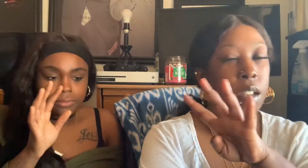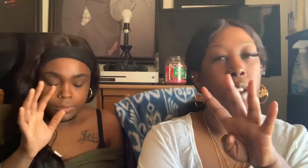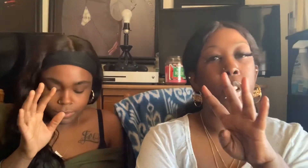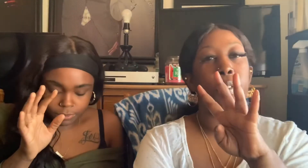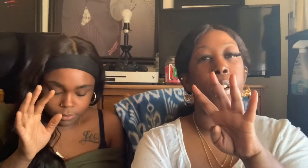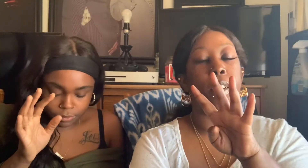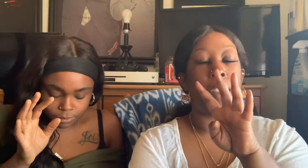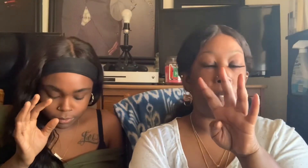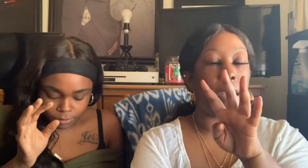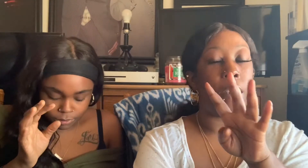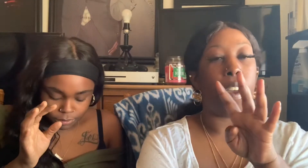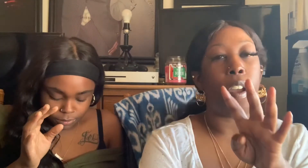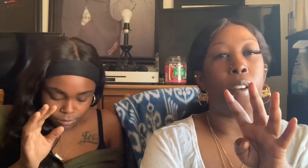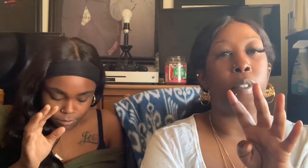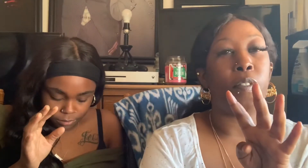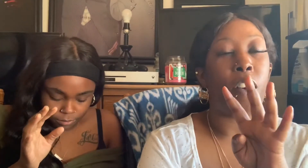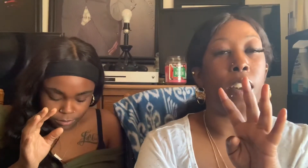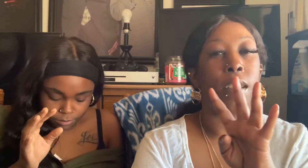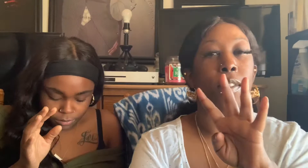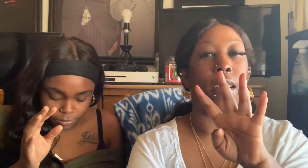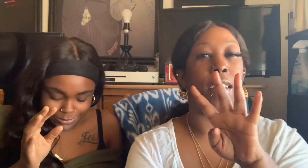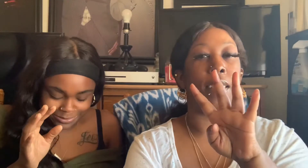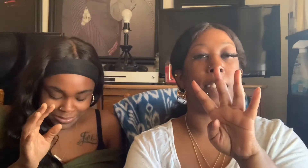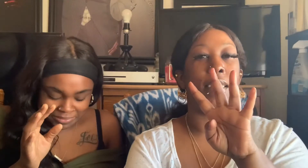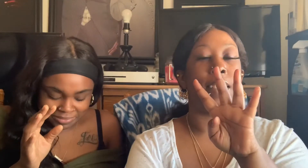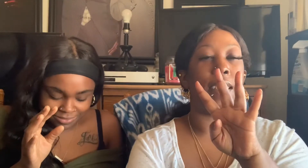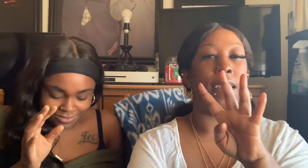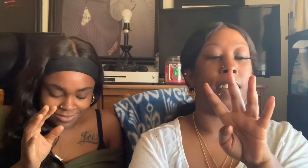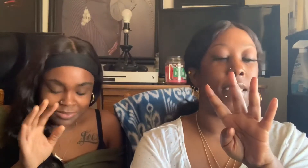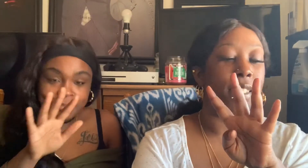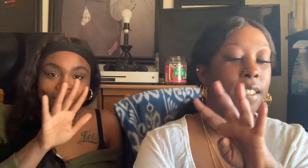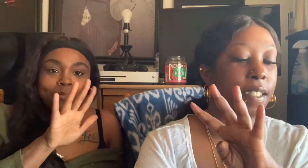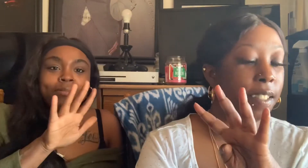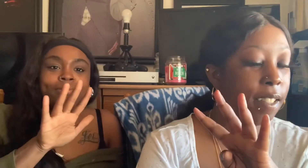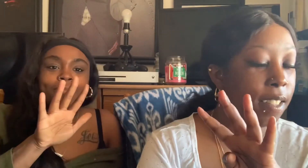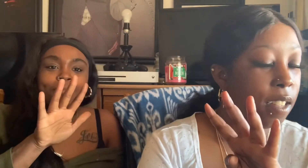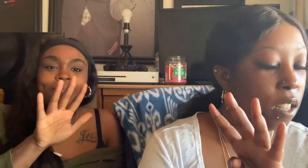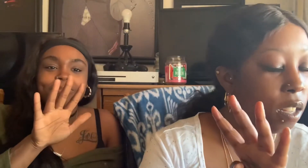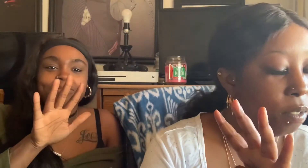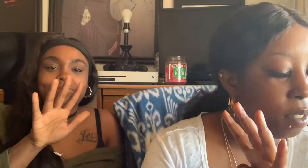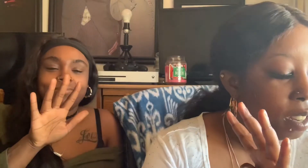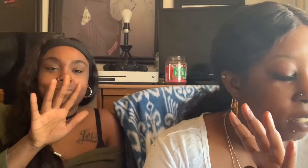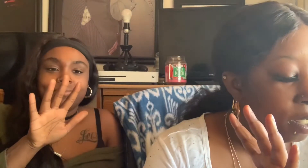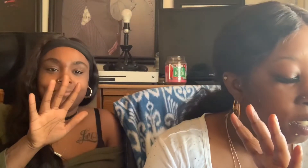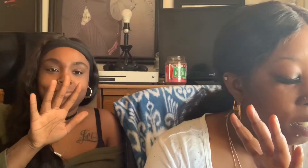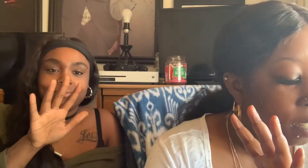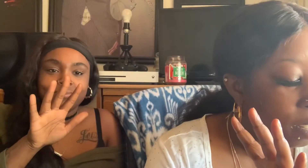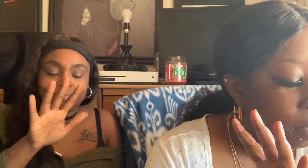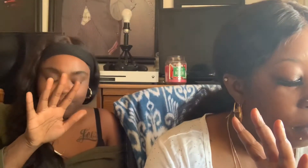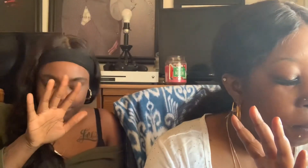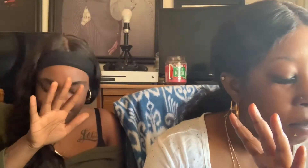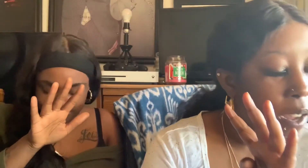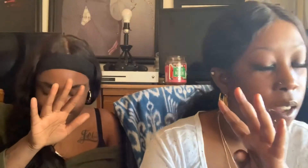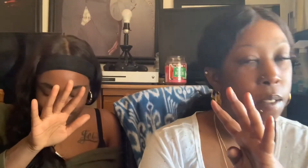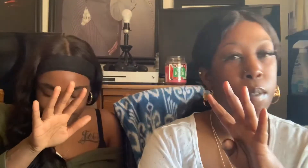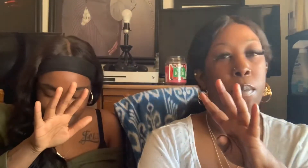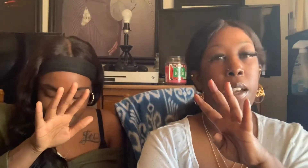Never have I ever farted like uh what did I say? By making